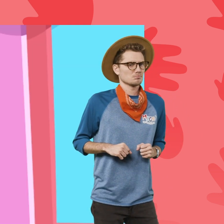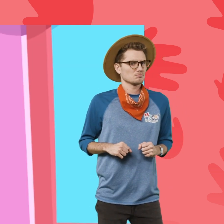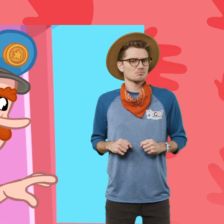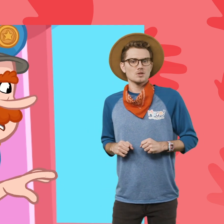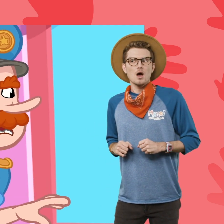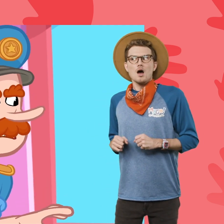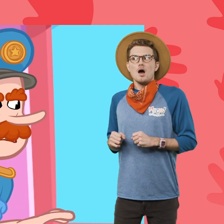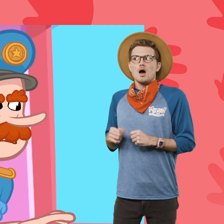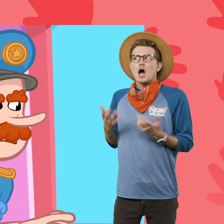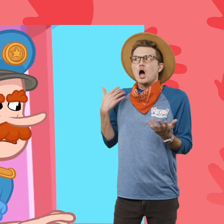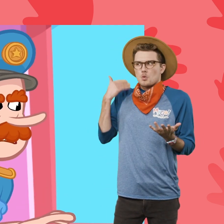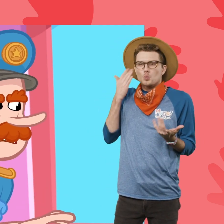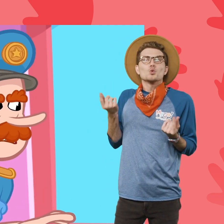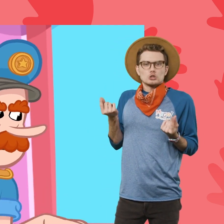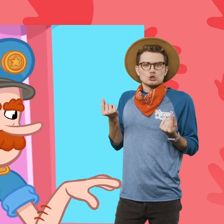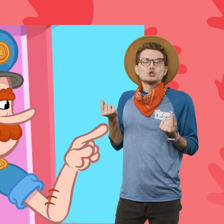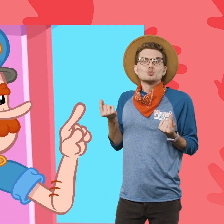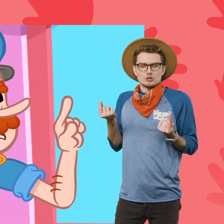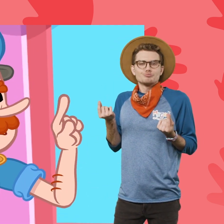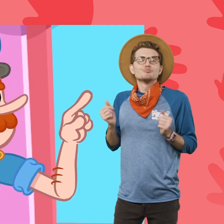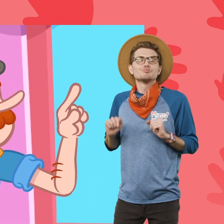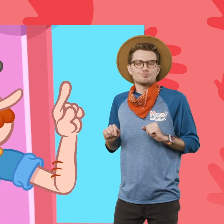Ugh, I know what to do.